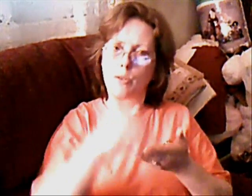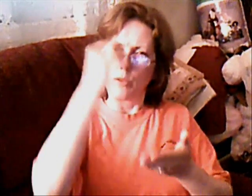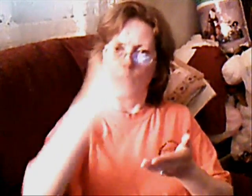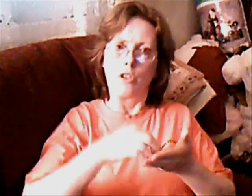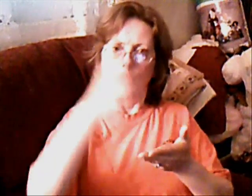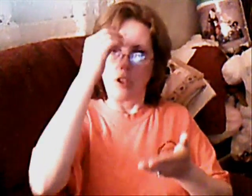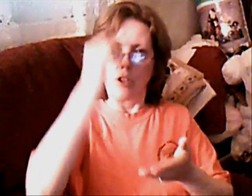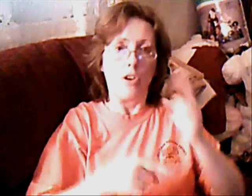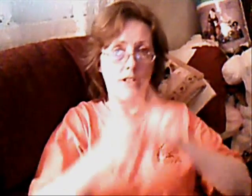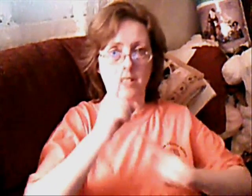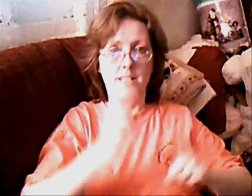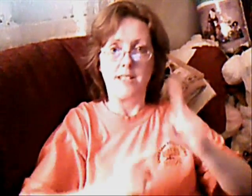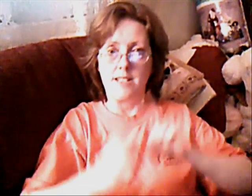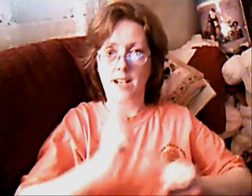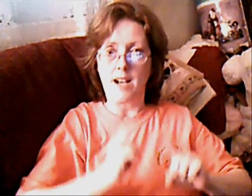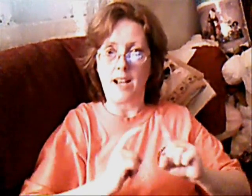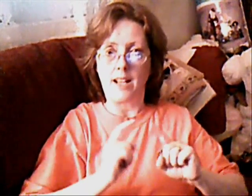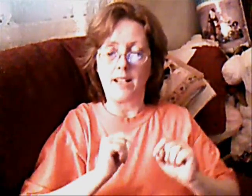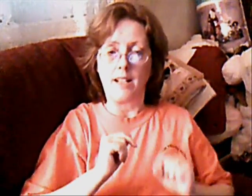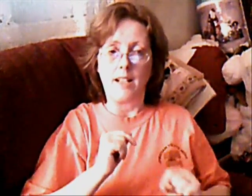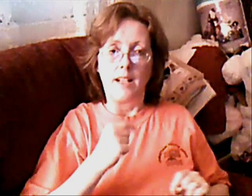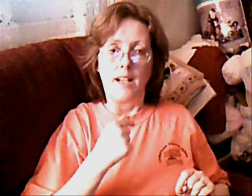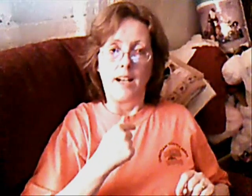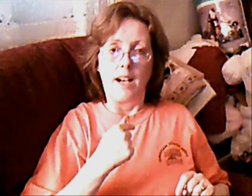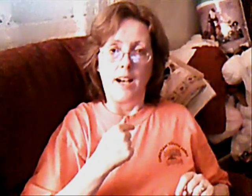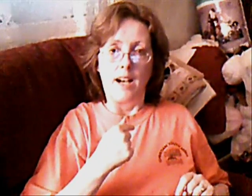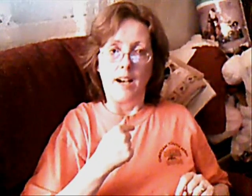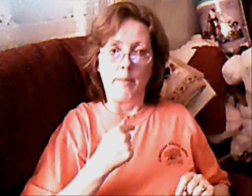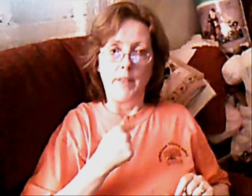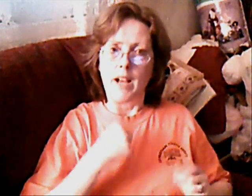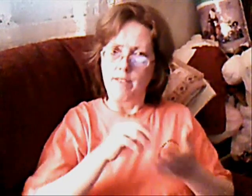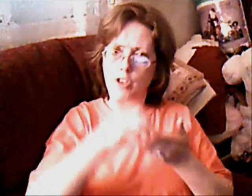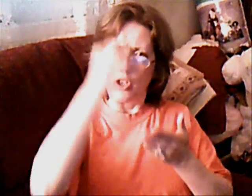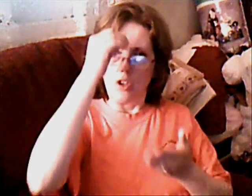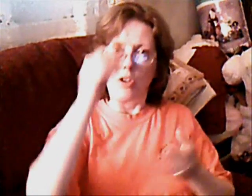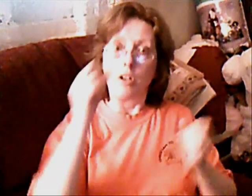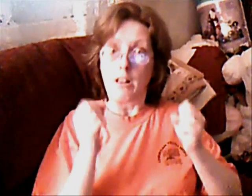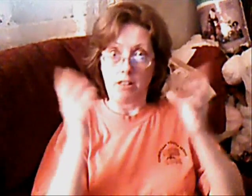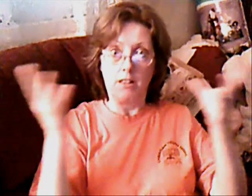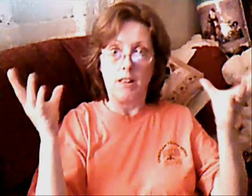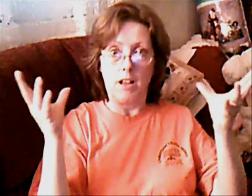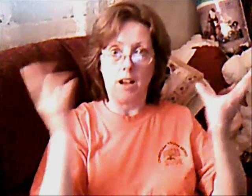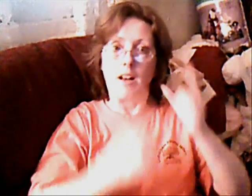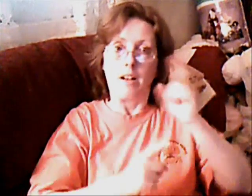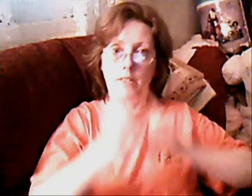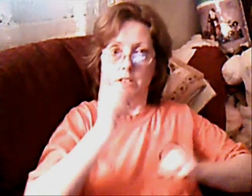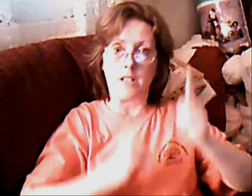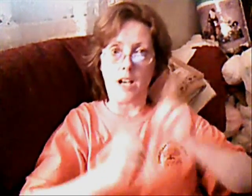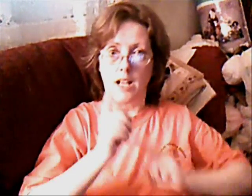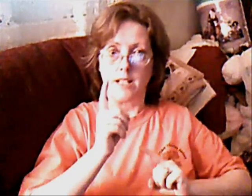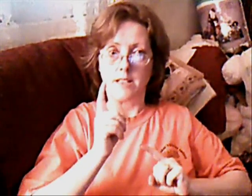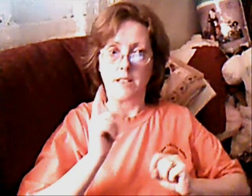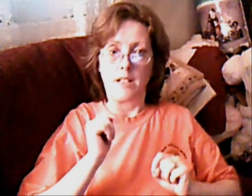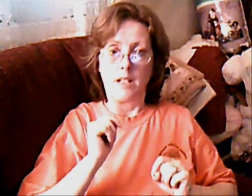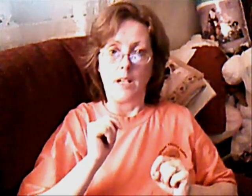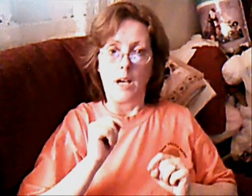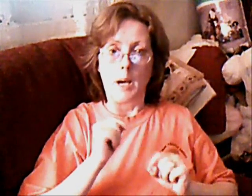it in than on the cross.